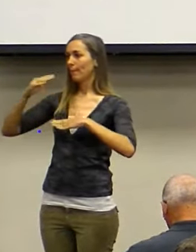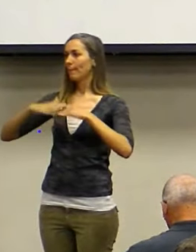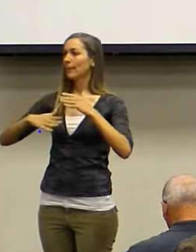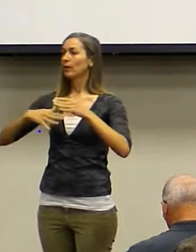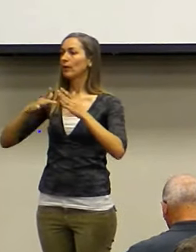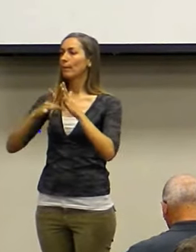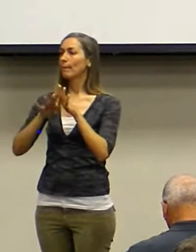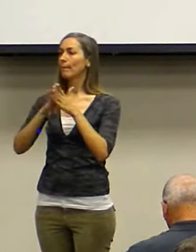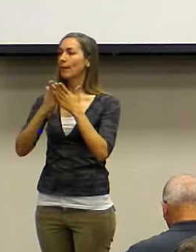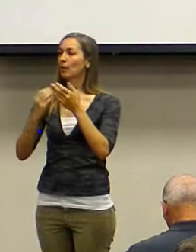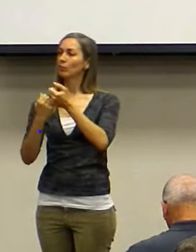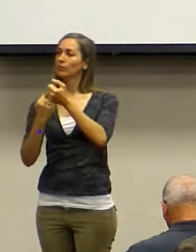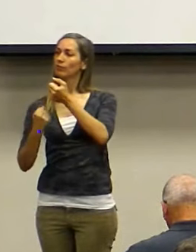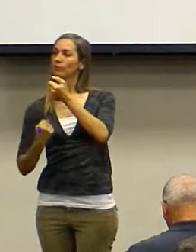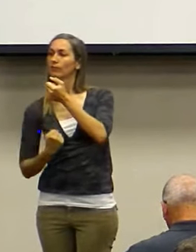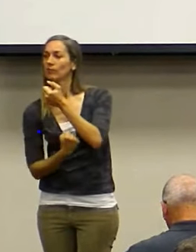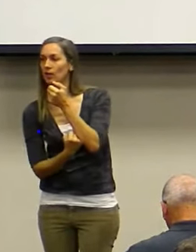world.